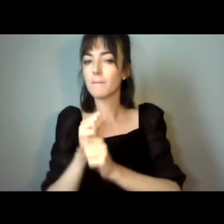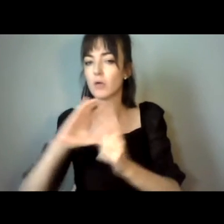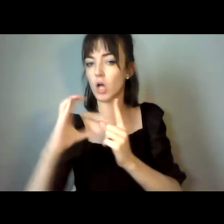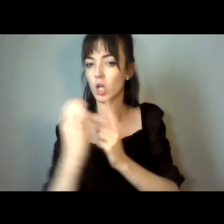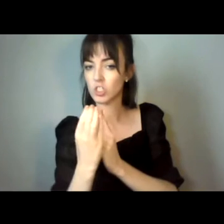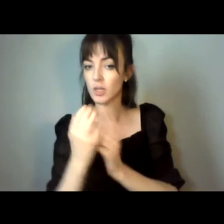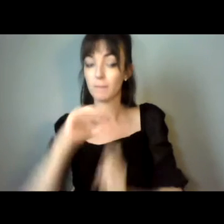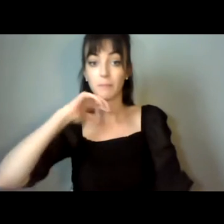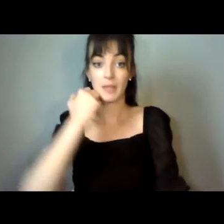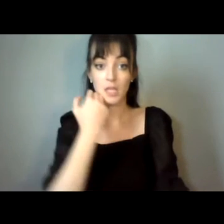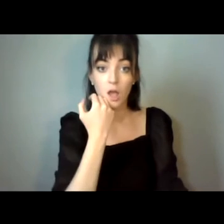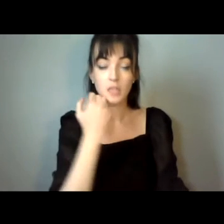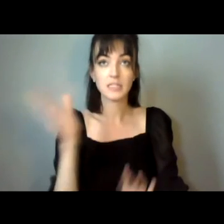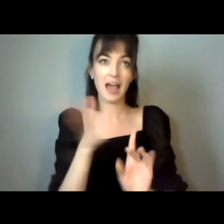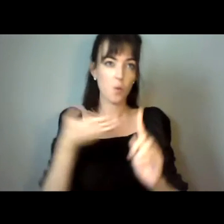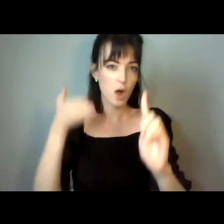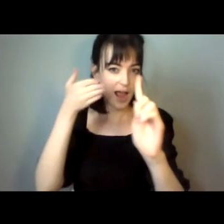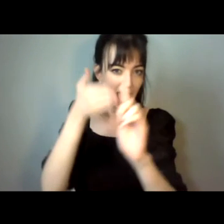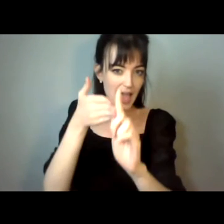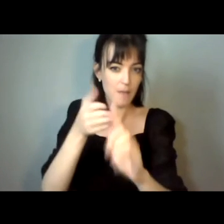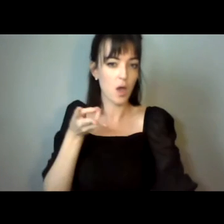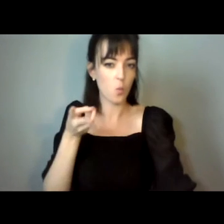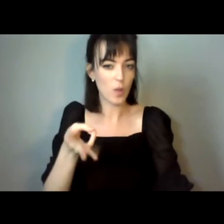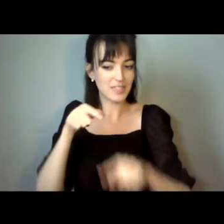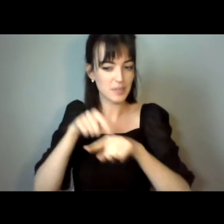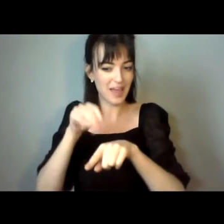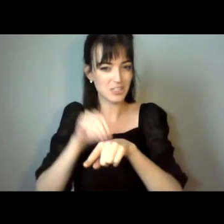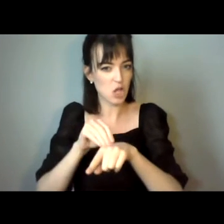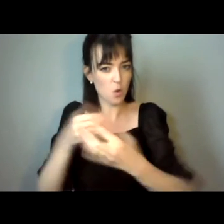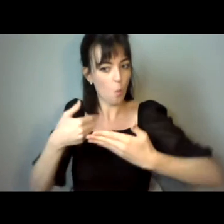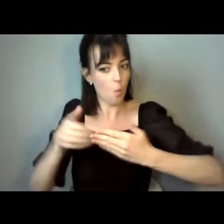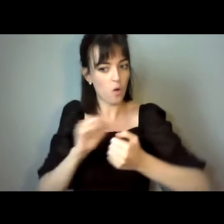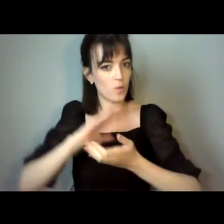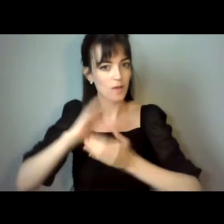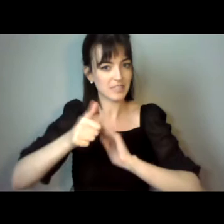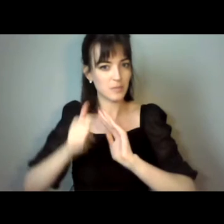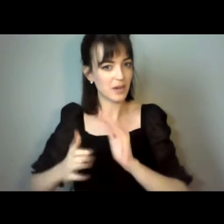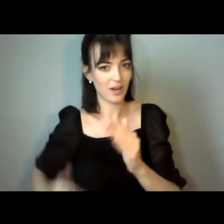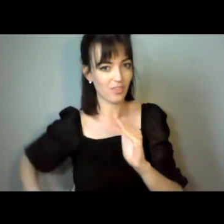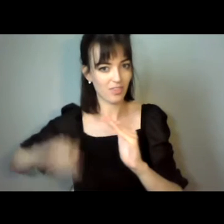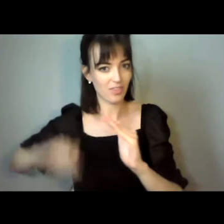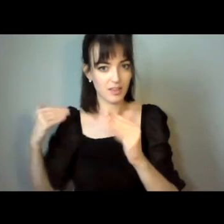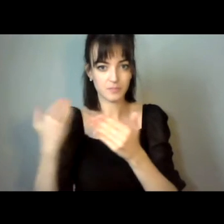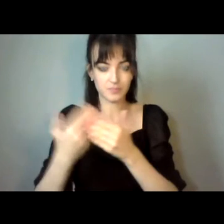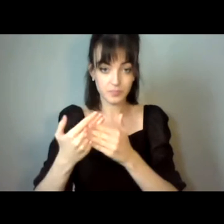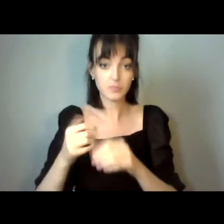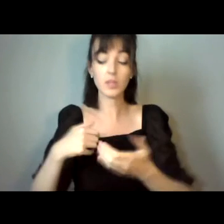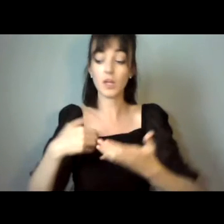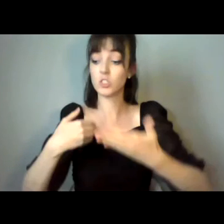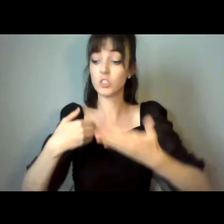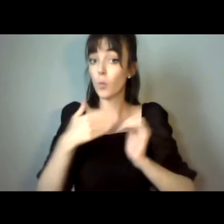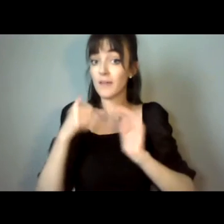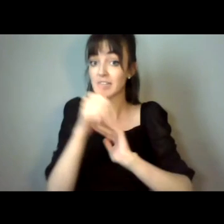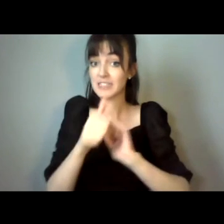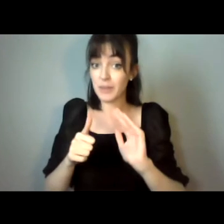going will be defined by where we've been, and so much of where we've been is defined by what we have